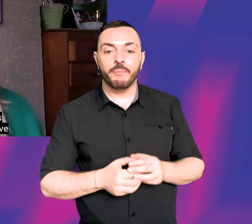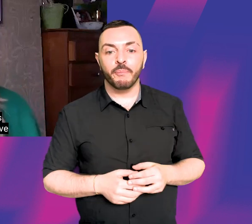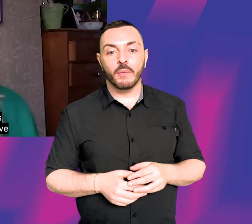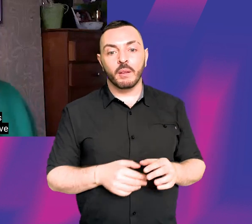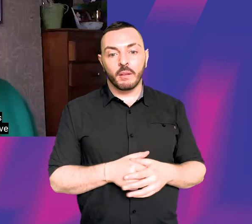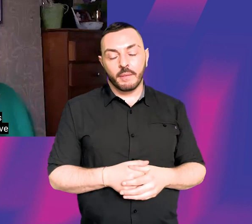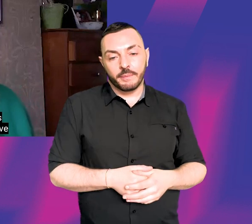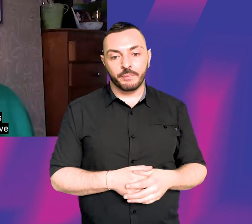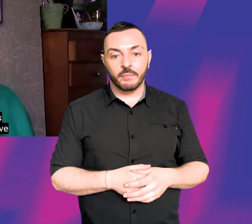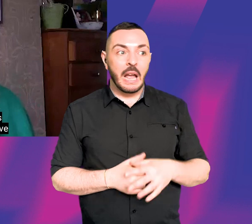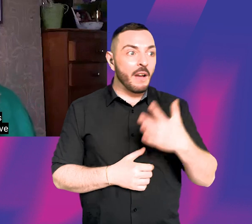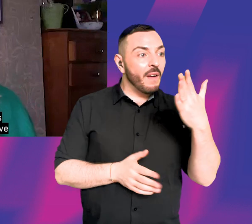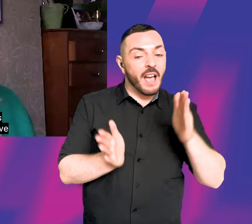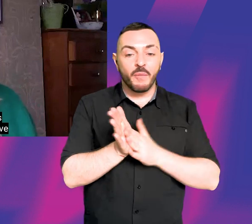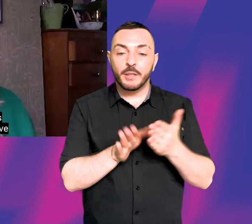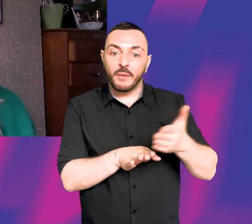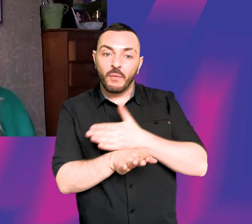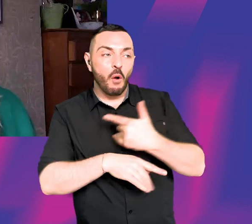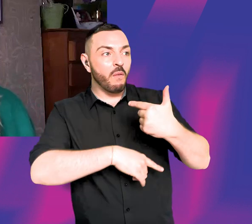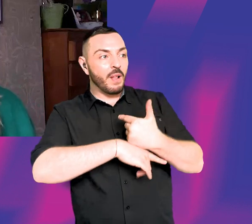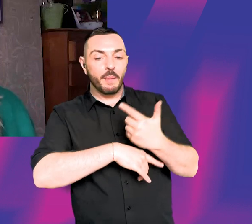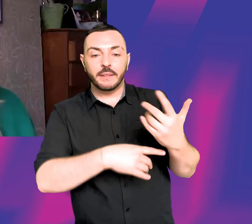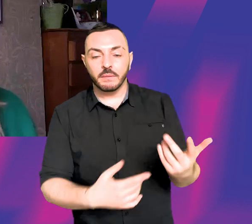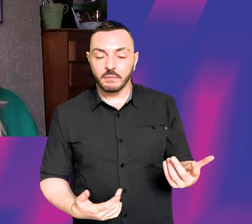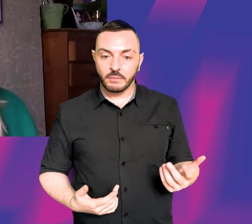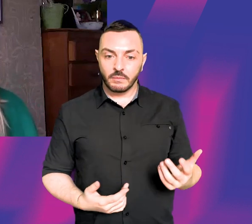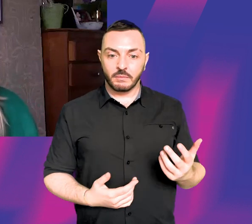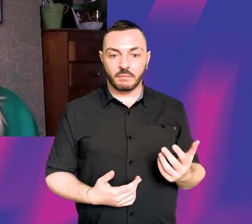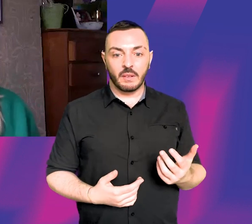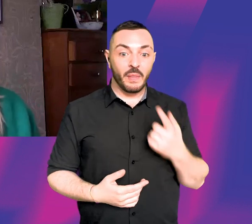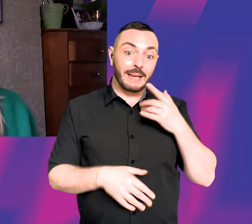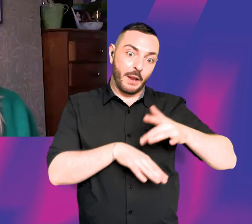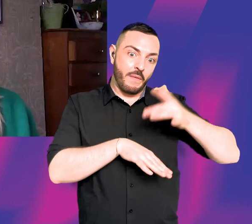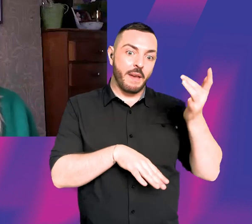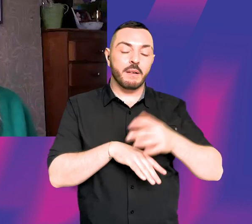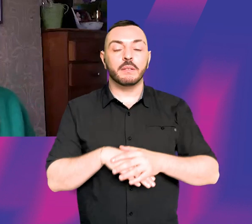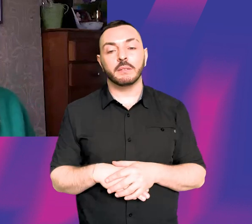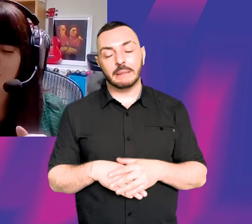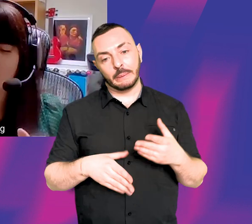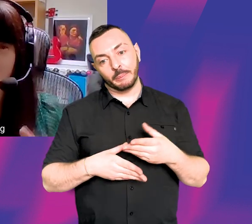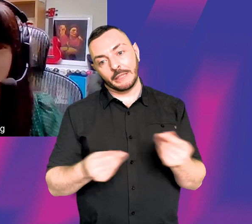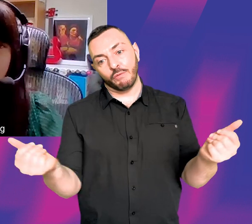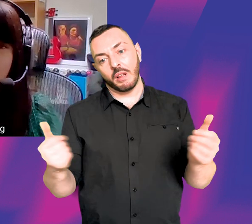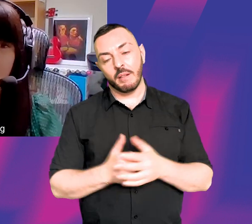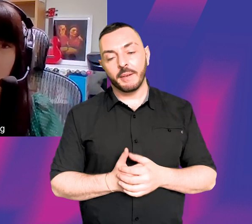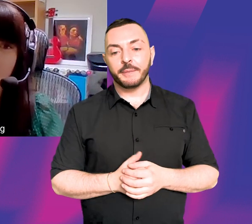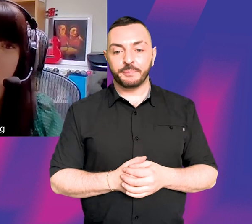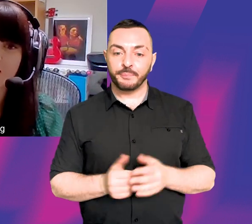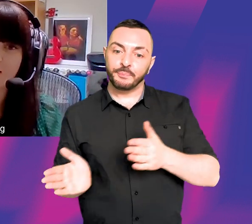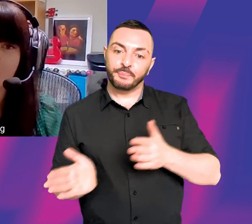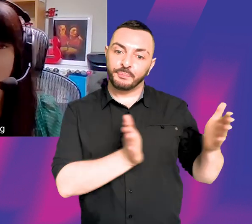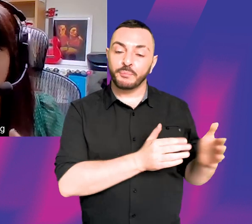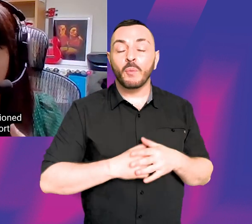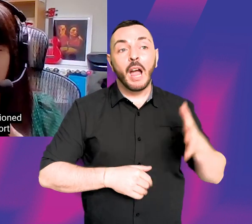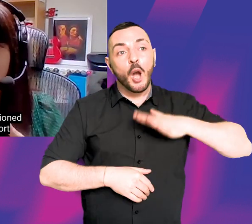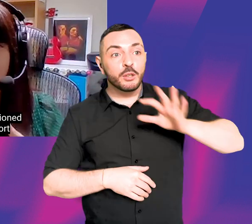comes in five minutes before you have to shoot it, and they've never read it before, I think that that can affect the the material. So I wanted to ask you about